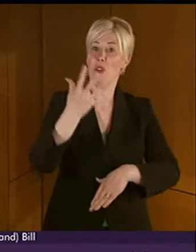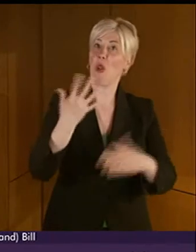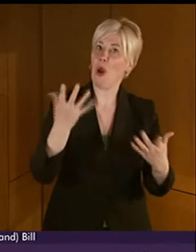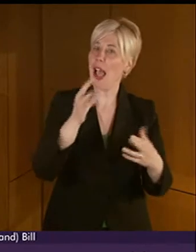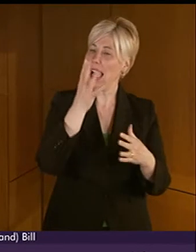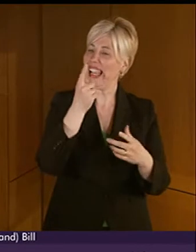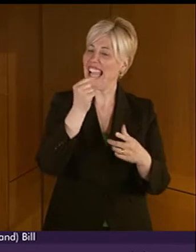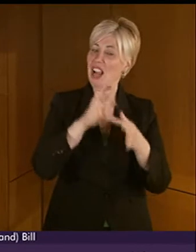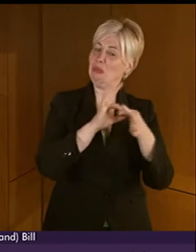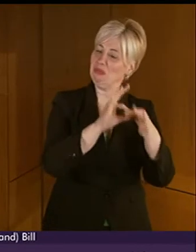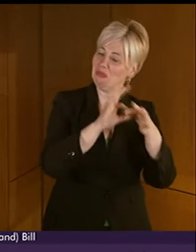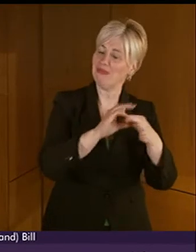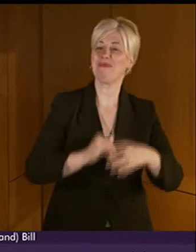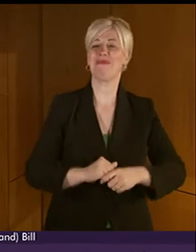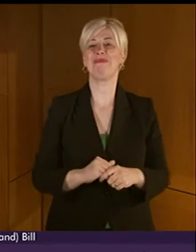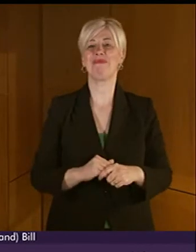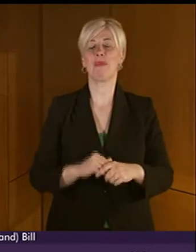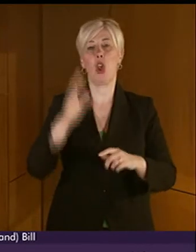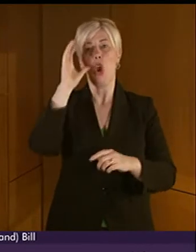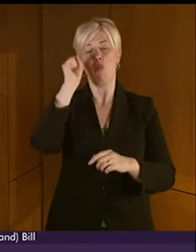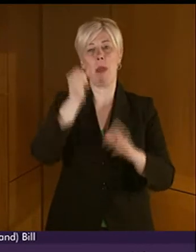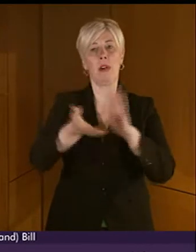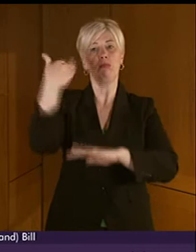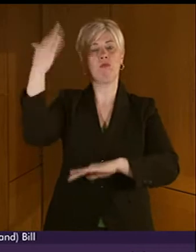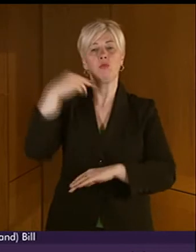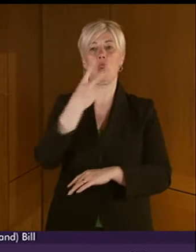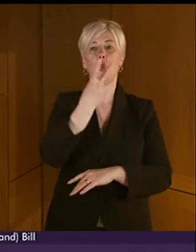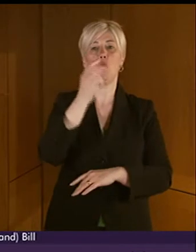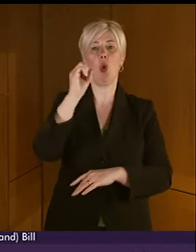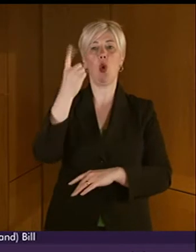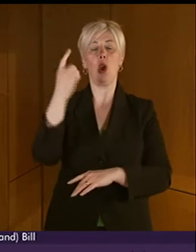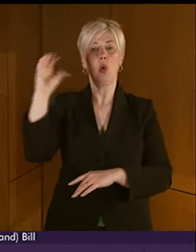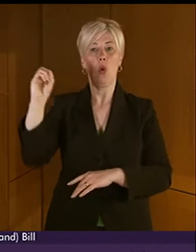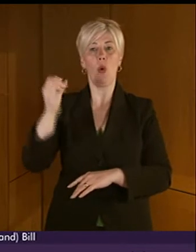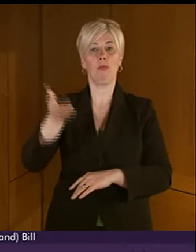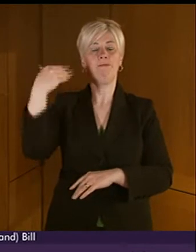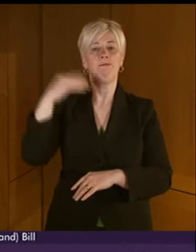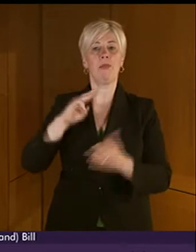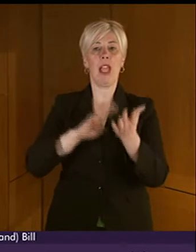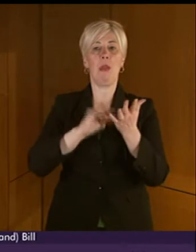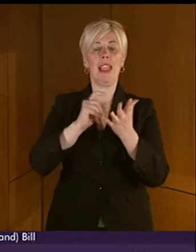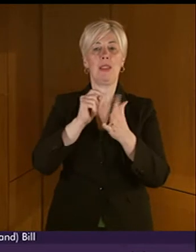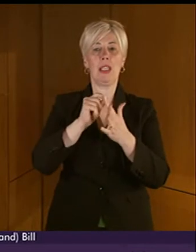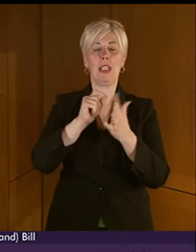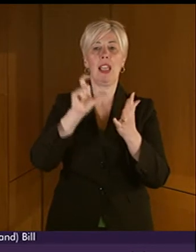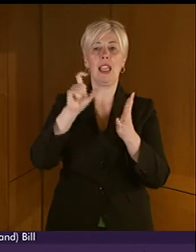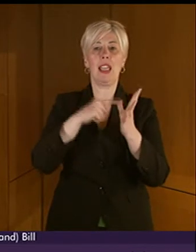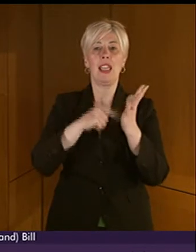Members may recall that back in 2010, former MSP Cathy Craigie conducted